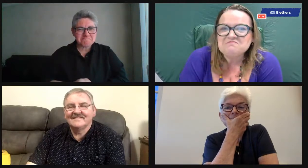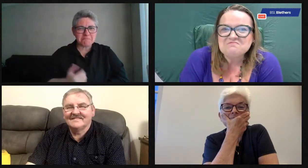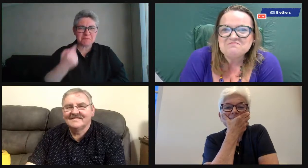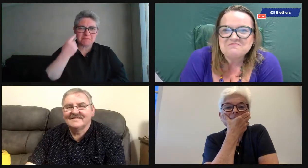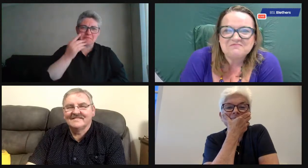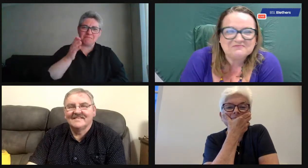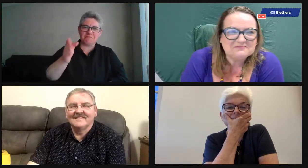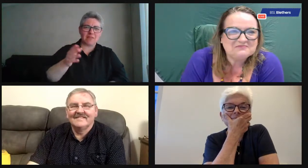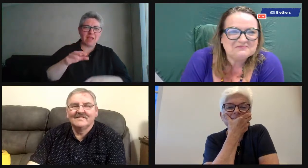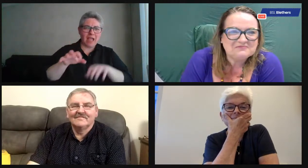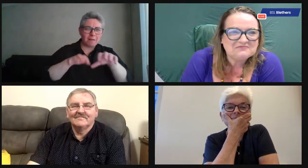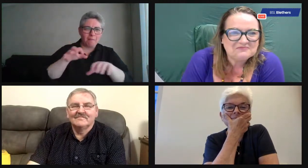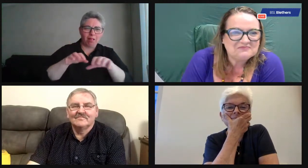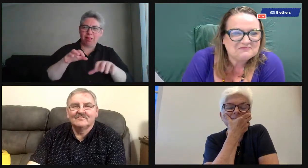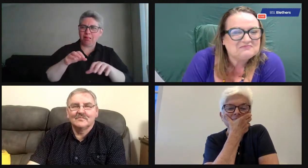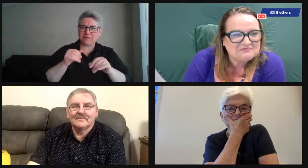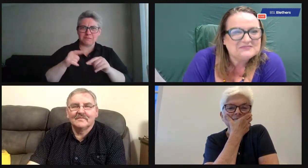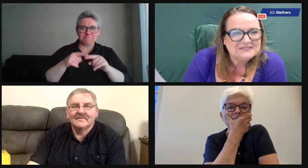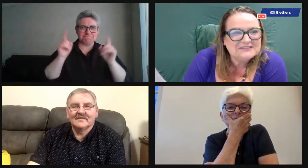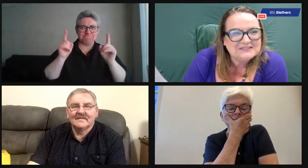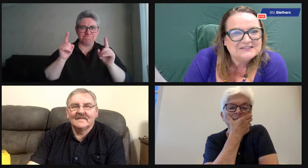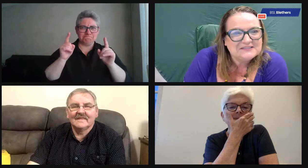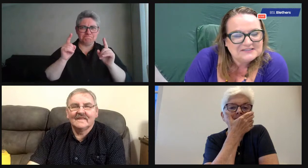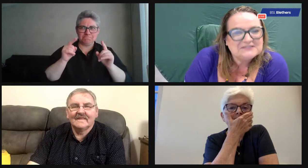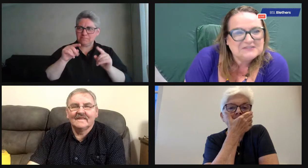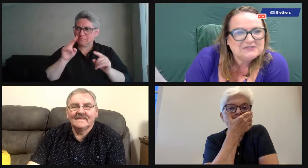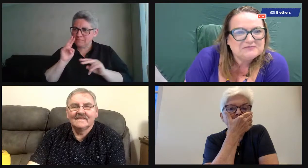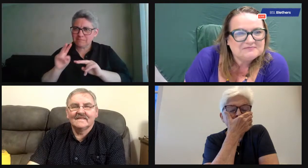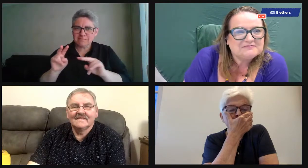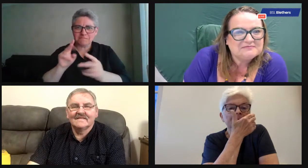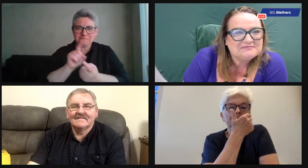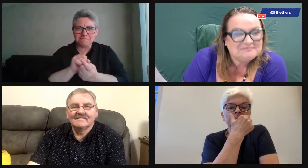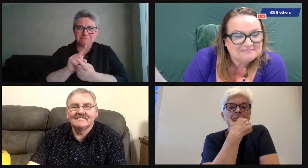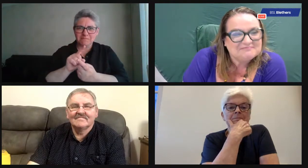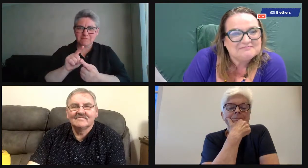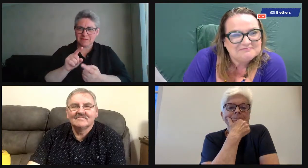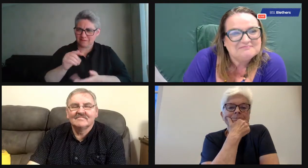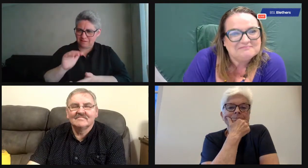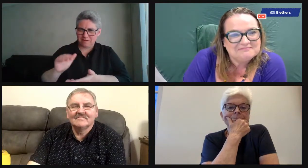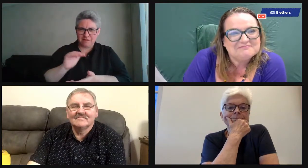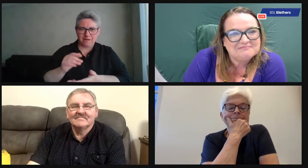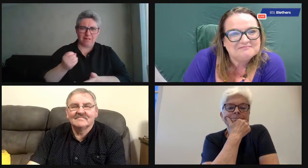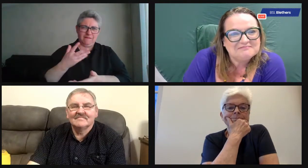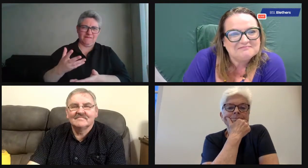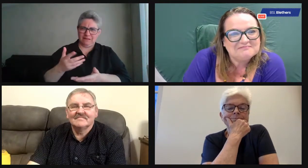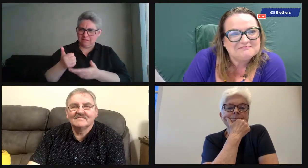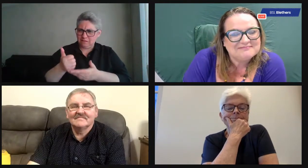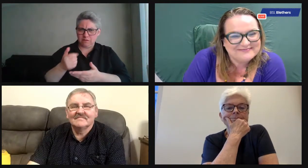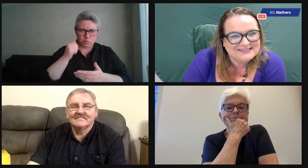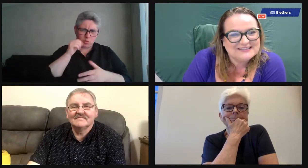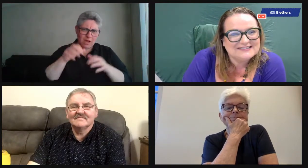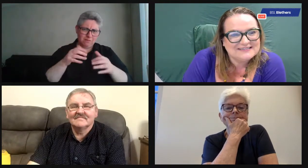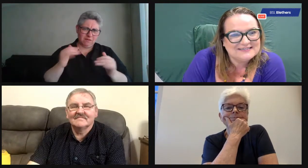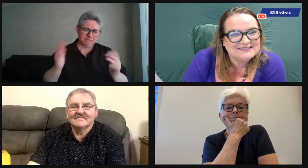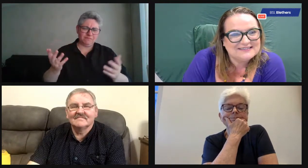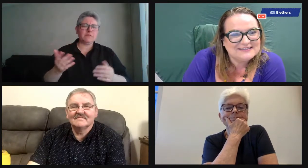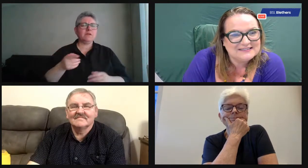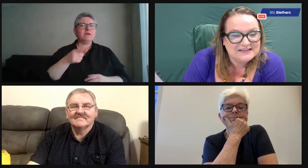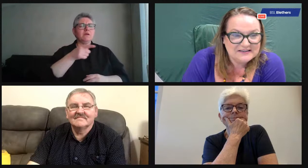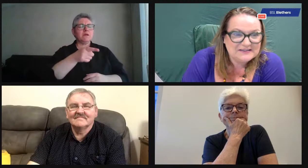Oh, I would love that, Avro. Honestly, I'd love that. Yeah. And you'd see all the different animals, wouldn't you? You get to stroke them. You get to look